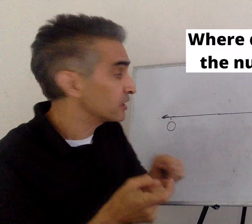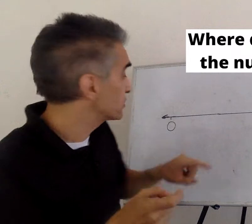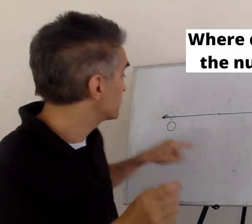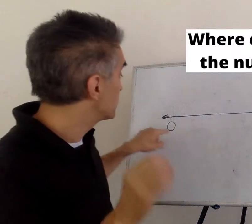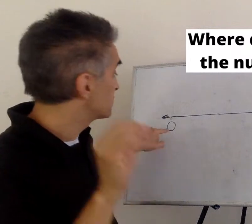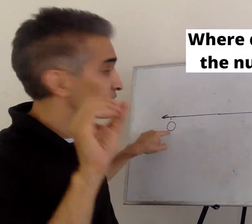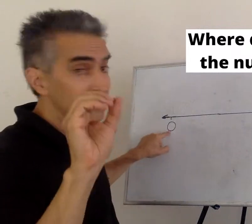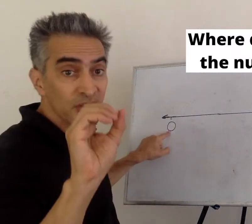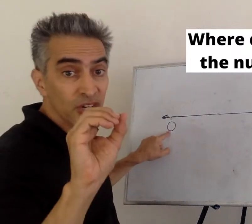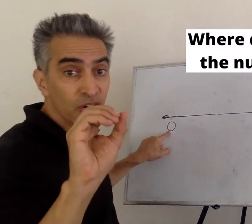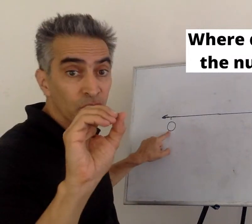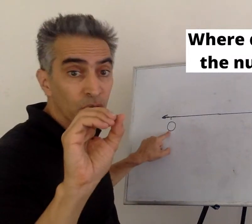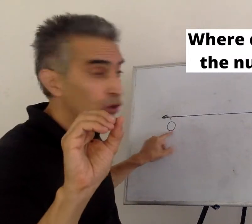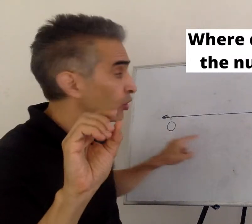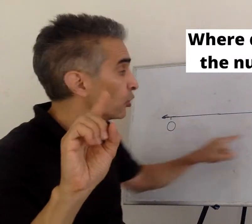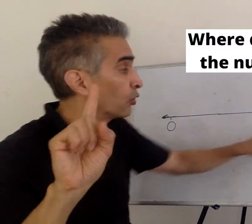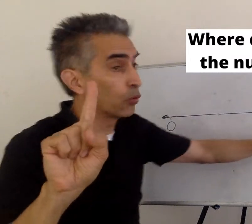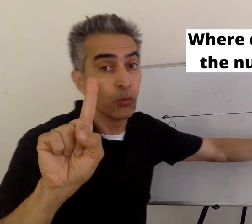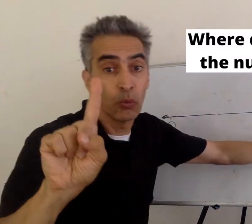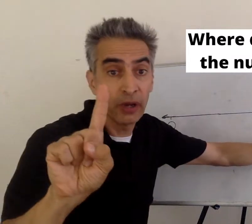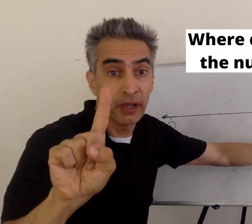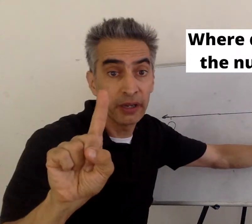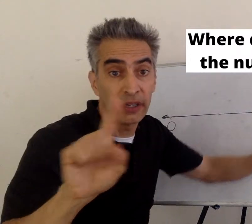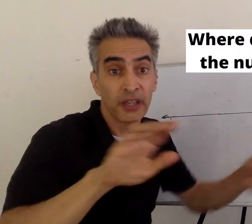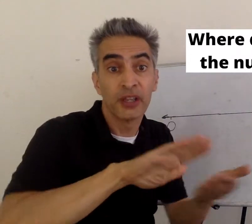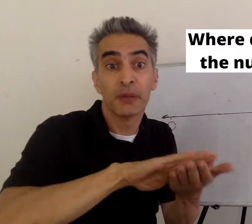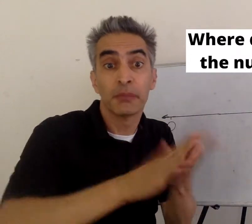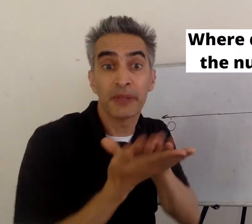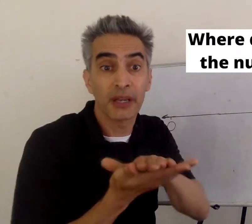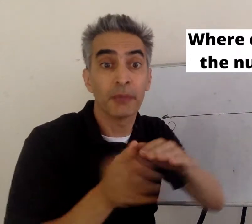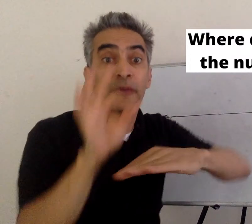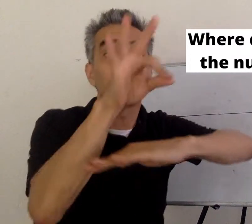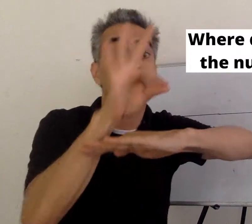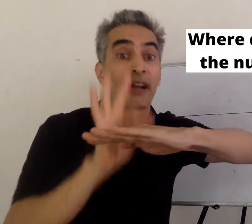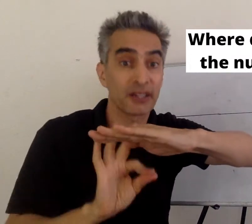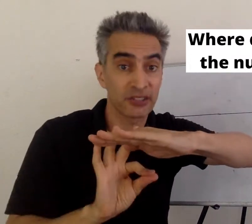We're going to change the zero and the one into fractions.